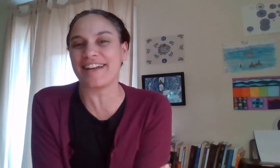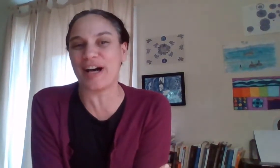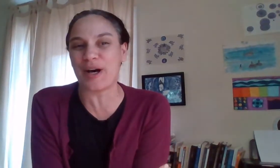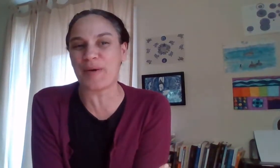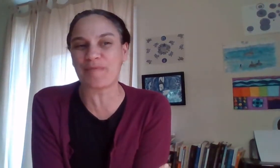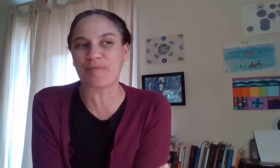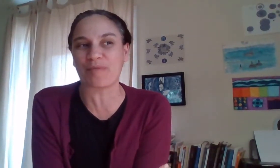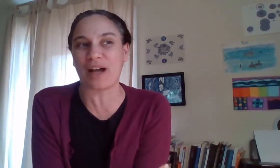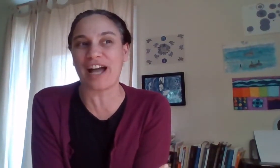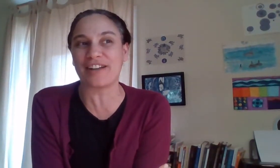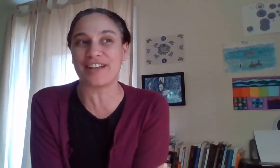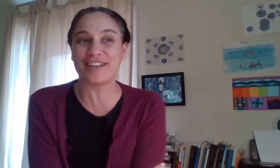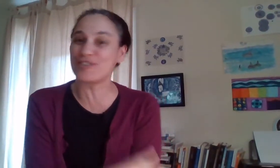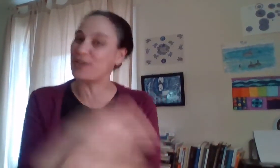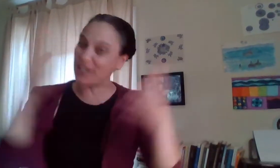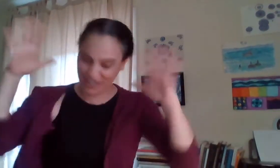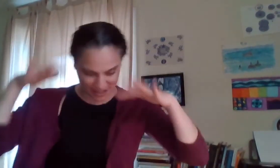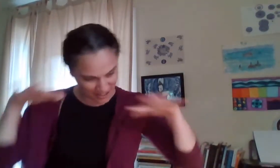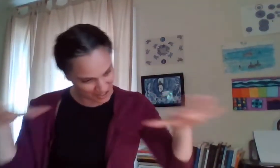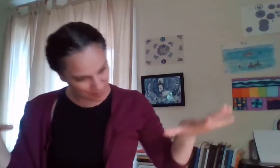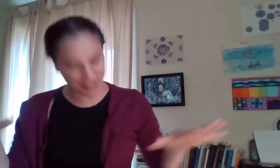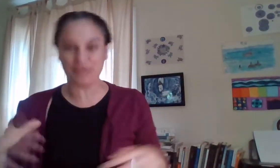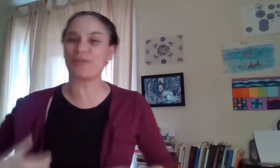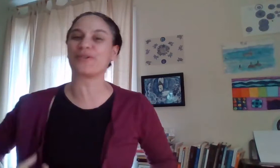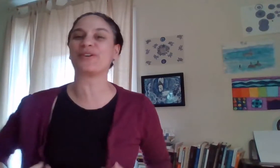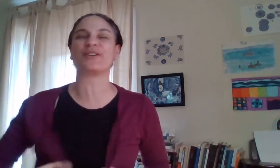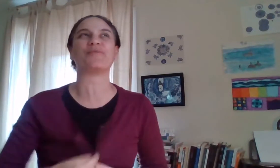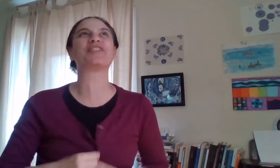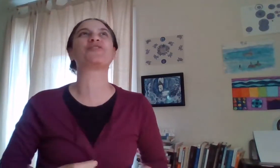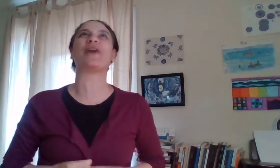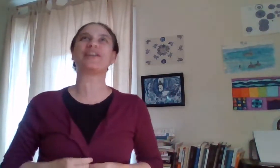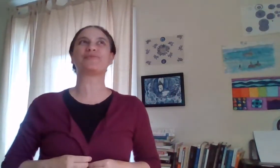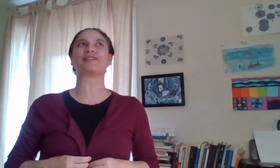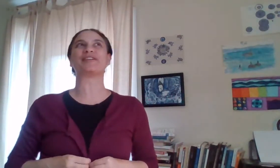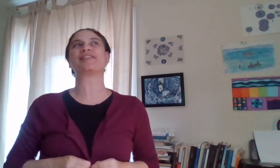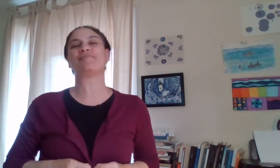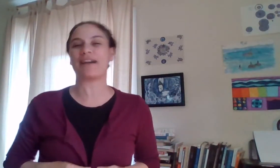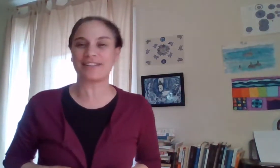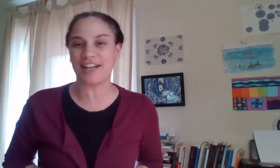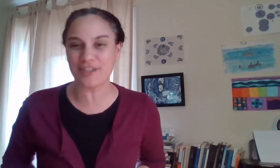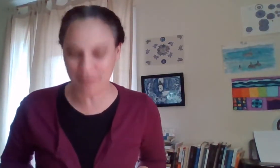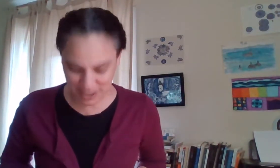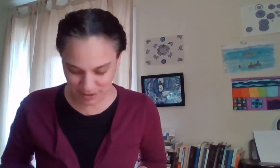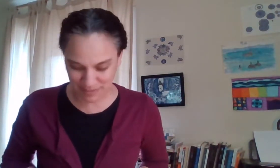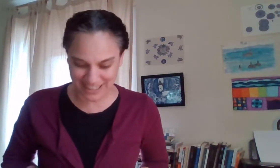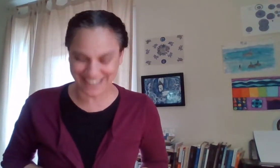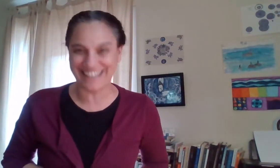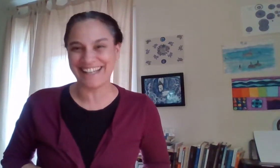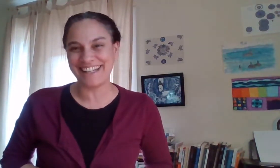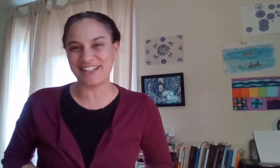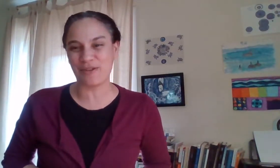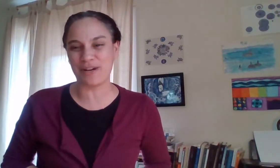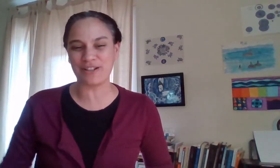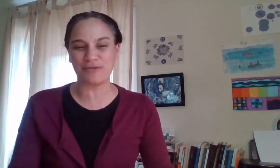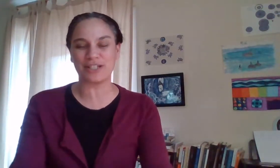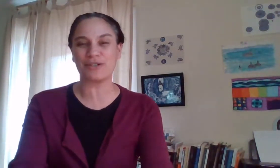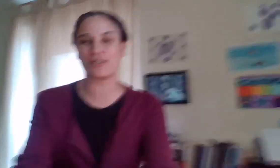um i did enjoy a much more you know much quieter week back touching base with my you know one-on-one coaching